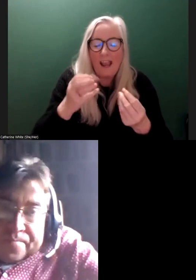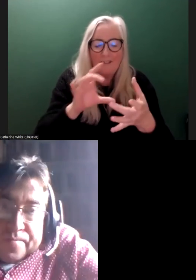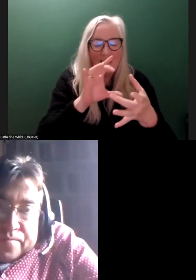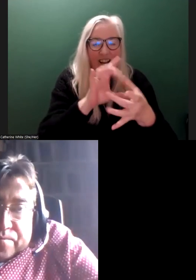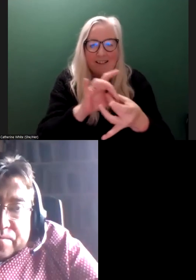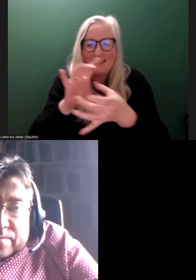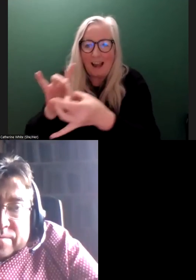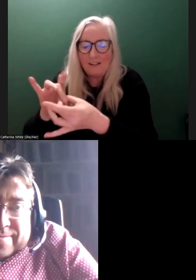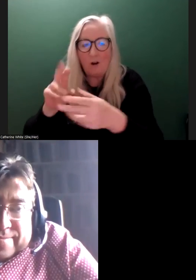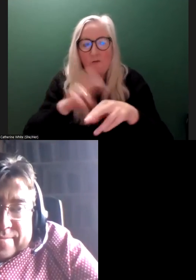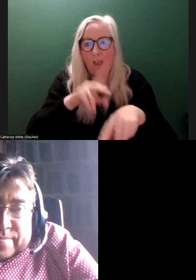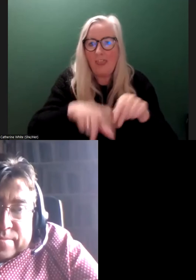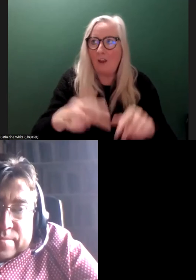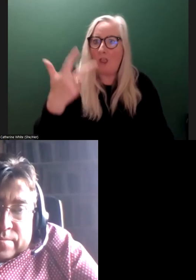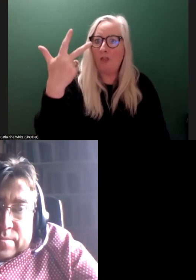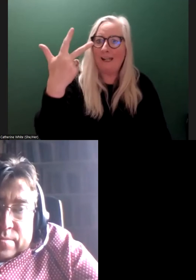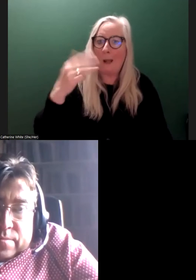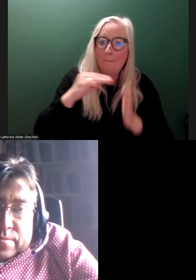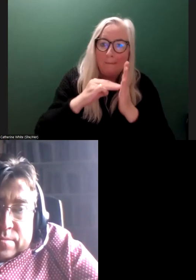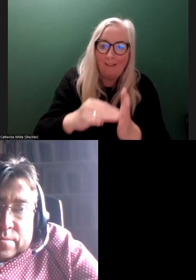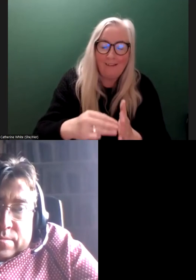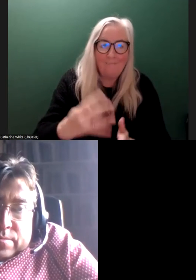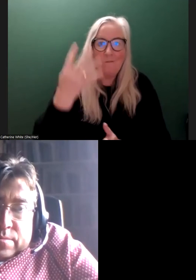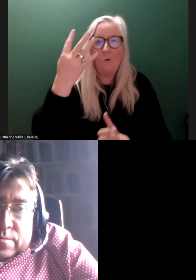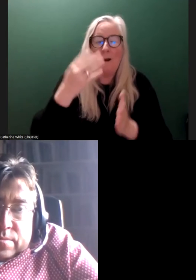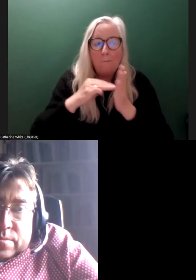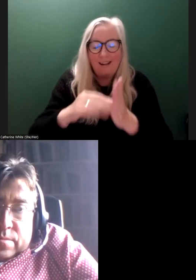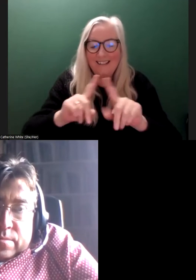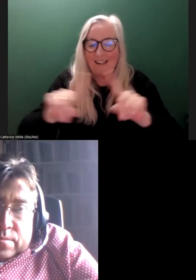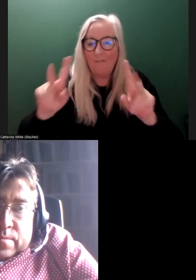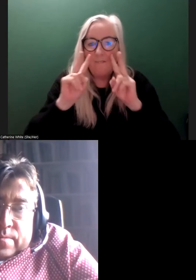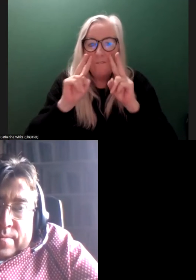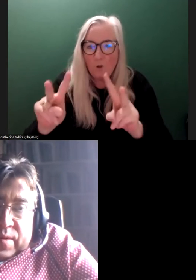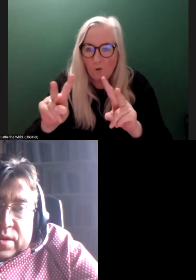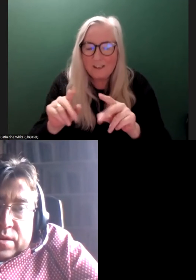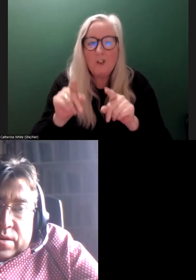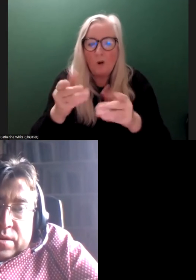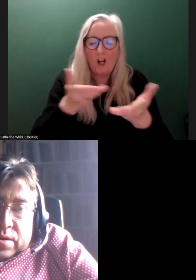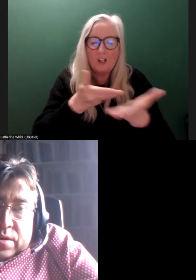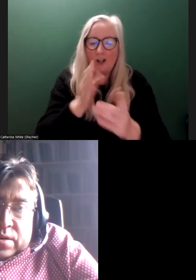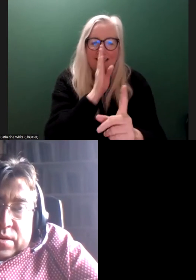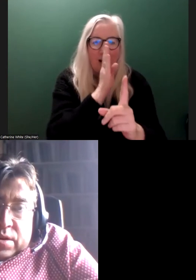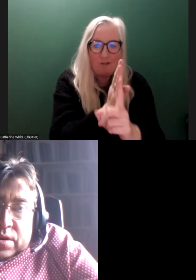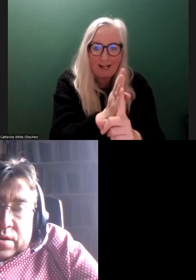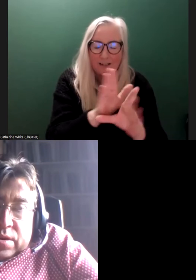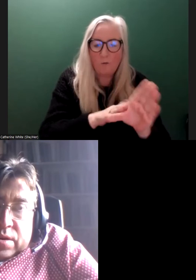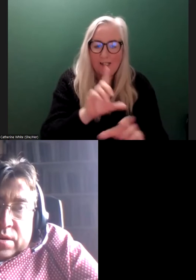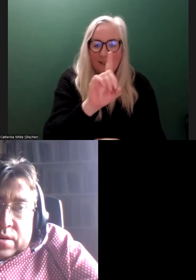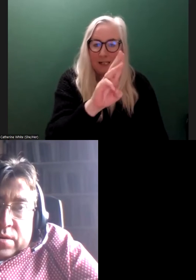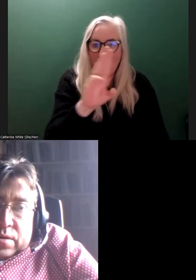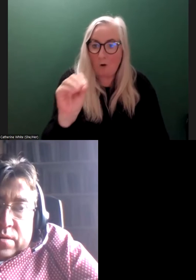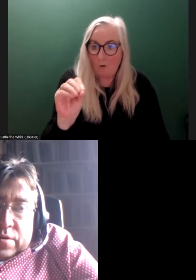than 3 million different views or 4 million different views. So I think that's how you do it. You consult directly with disabled persons organisations